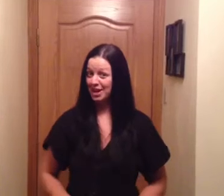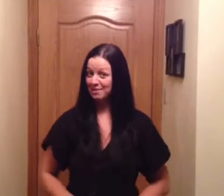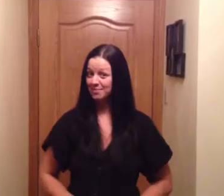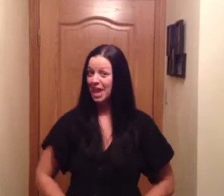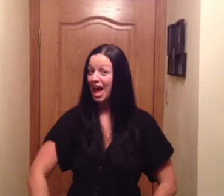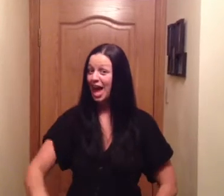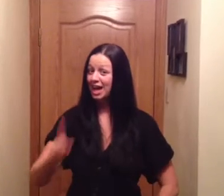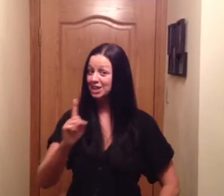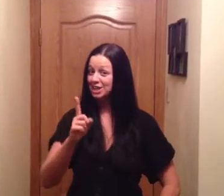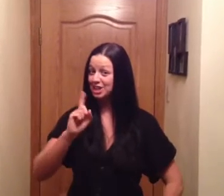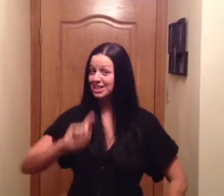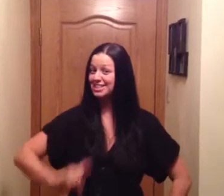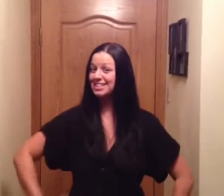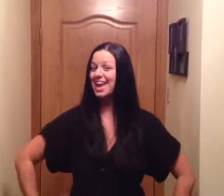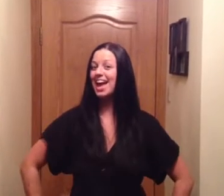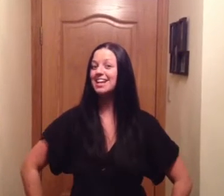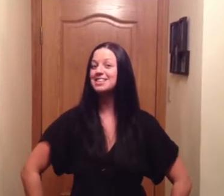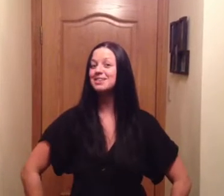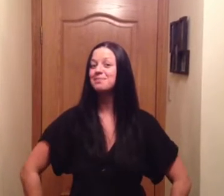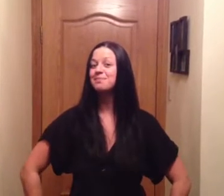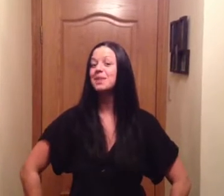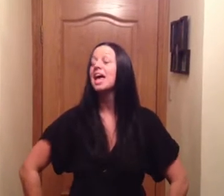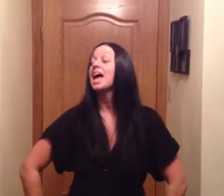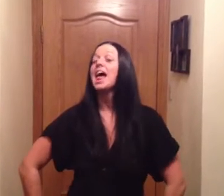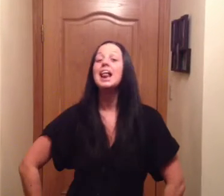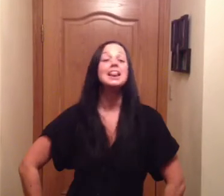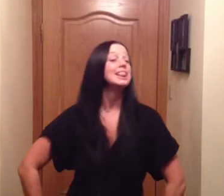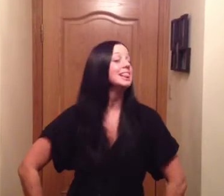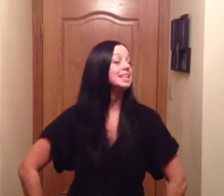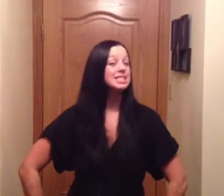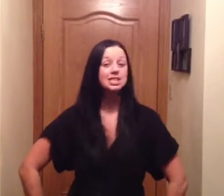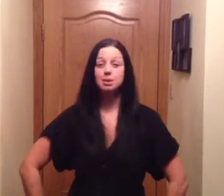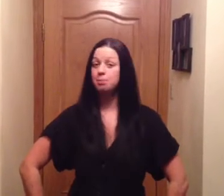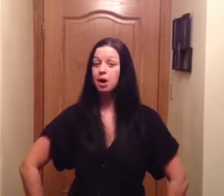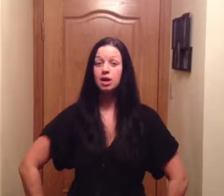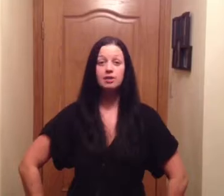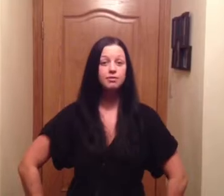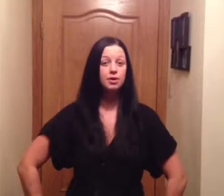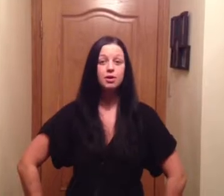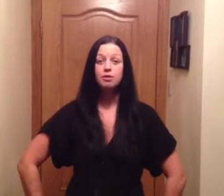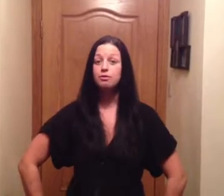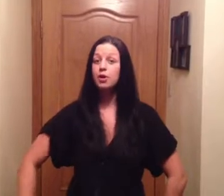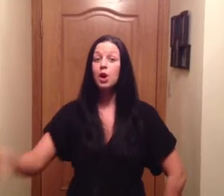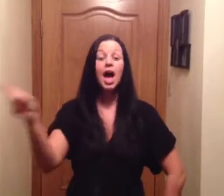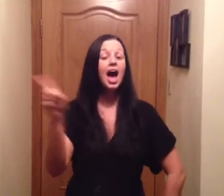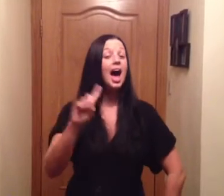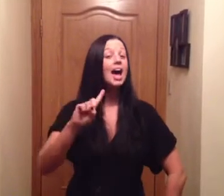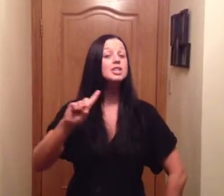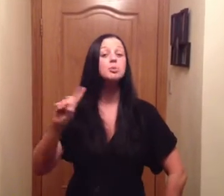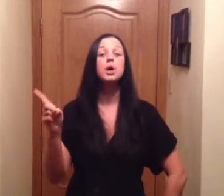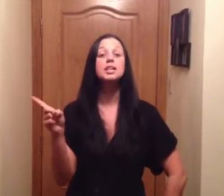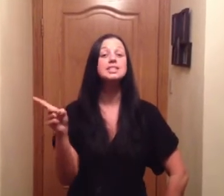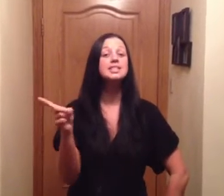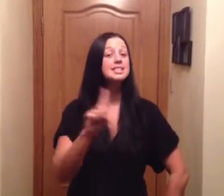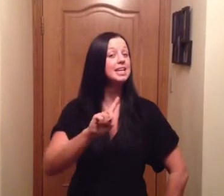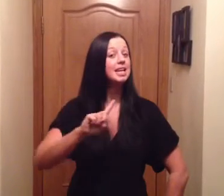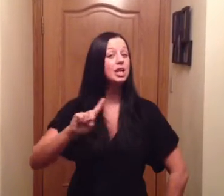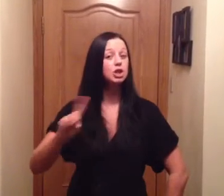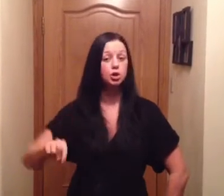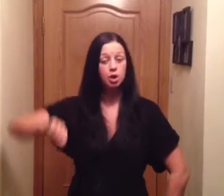and she said, Little Bonnie Foo Foo, I don't want to see you,